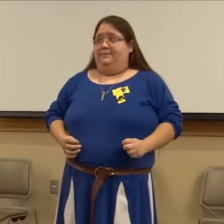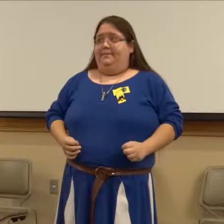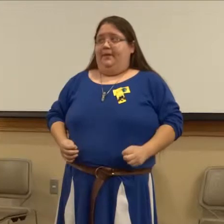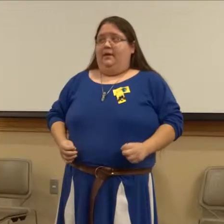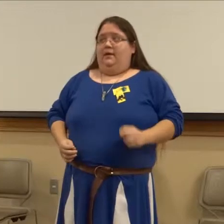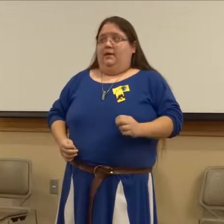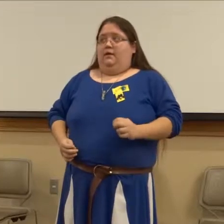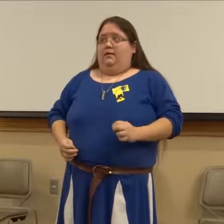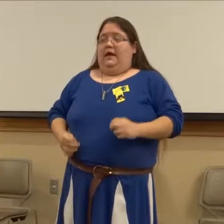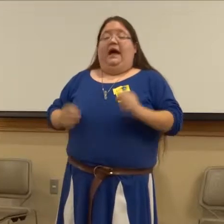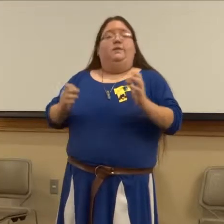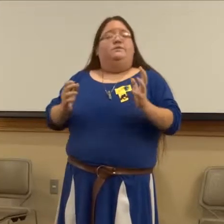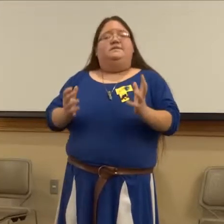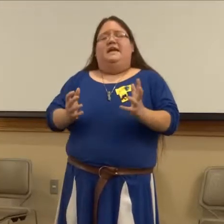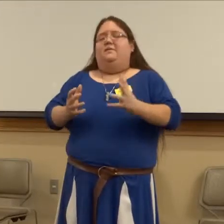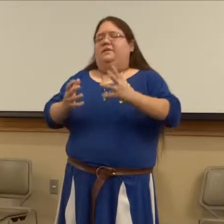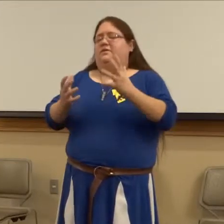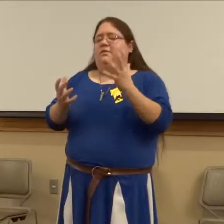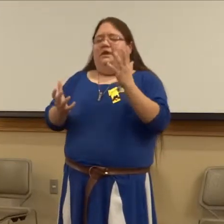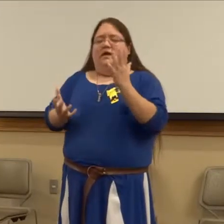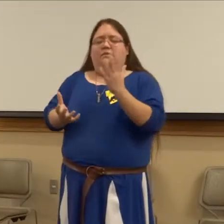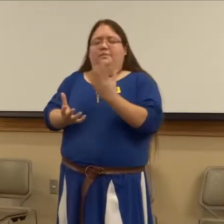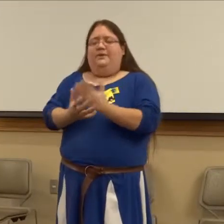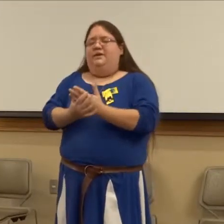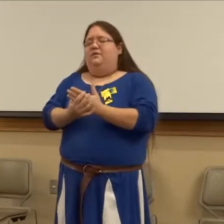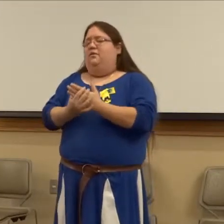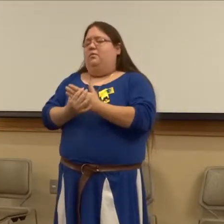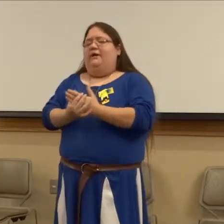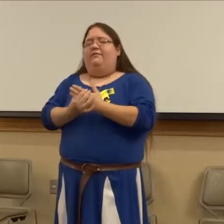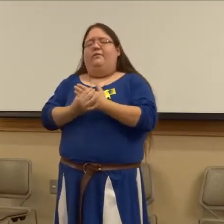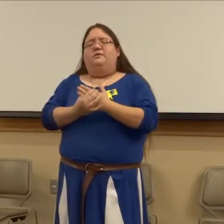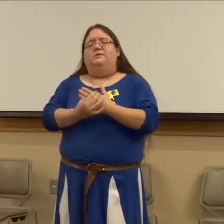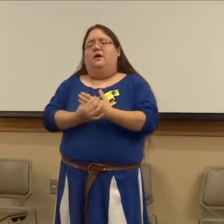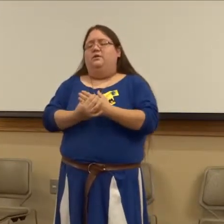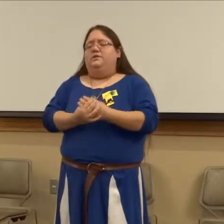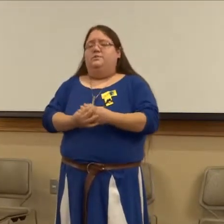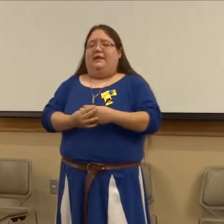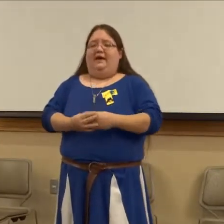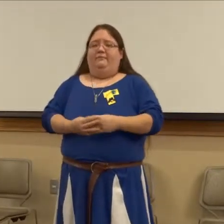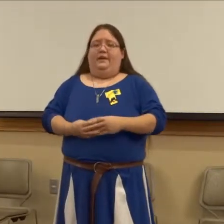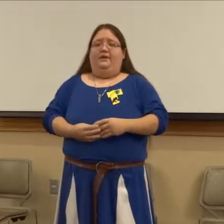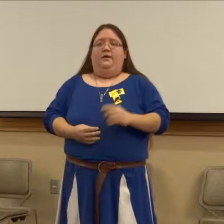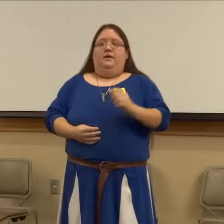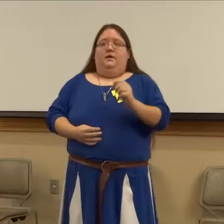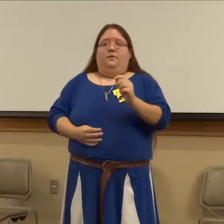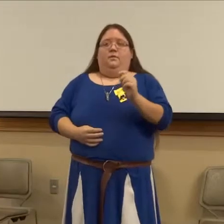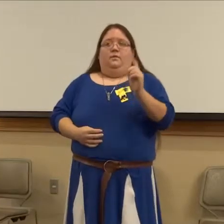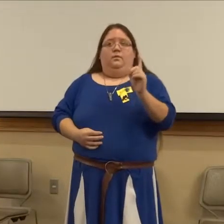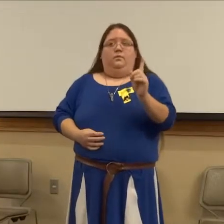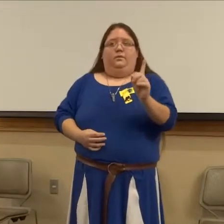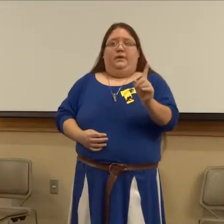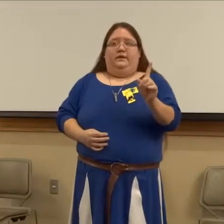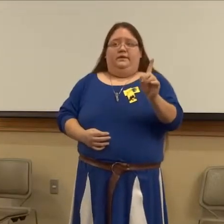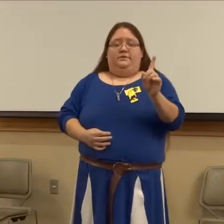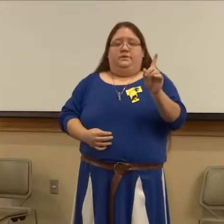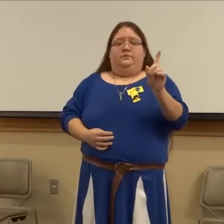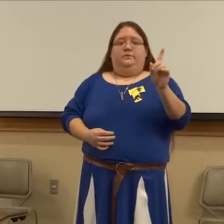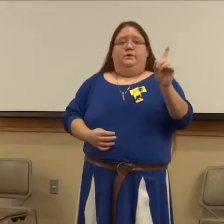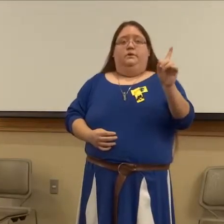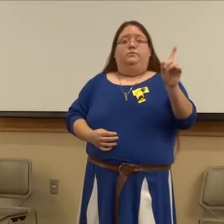and I will stay with you, and I will be your wife for as long as you will have me, with one condition, you